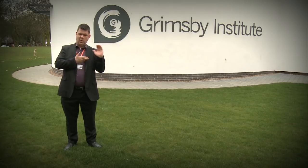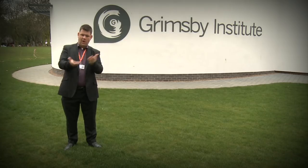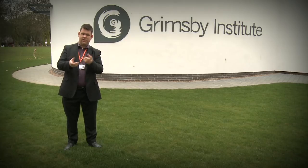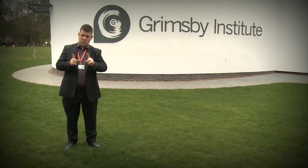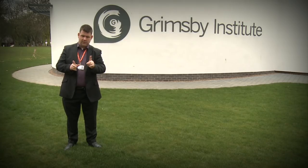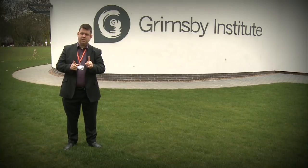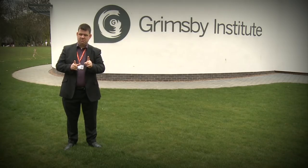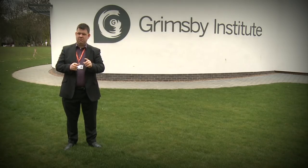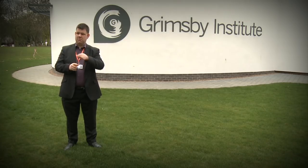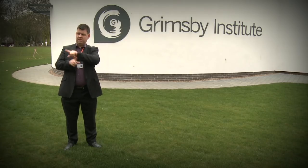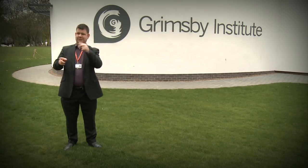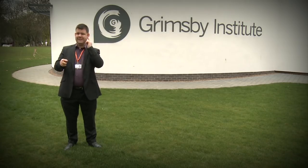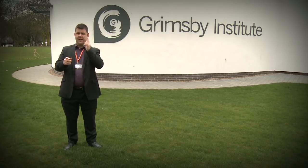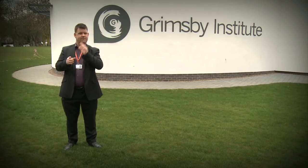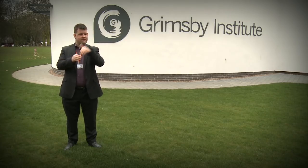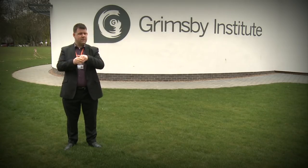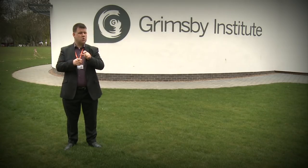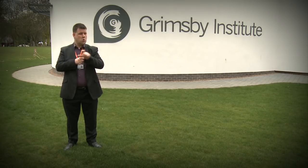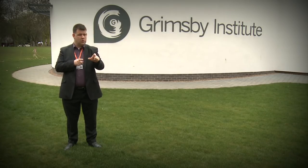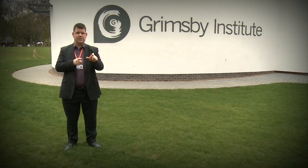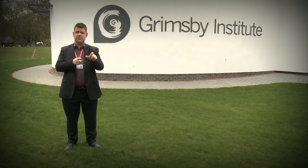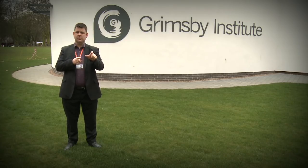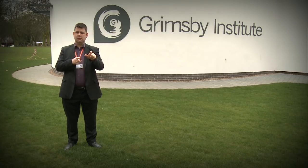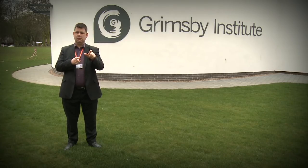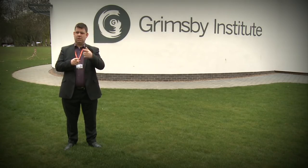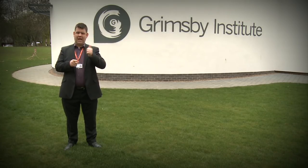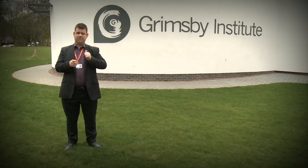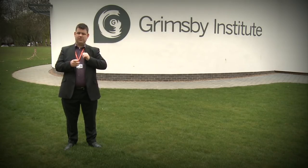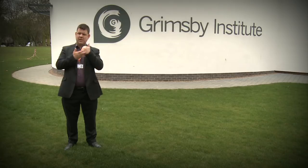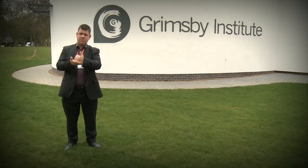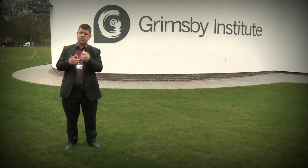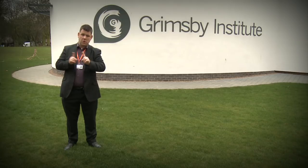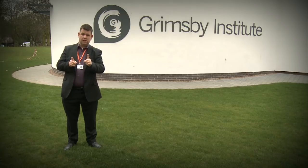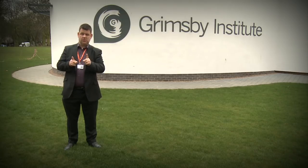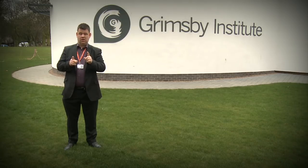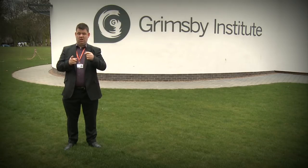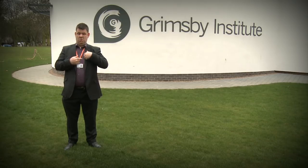I'll be telling you about some of the services and support provided to deaf people who are already on courses here.